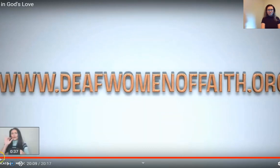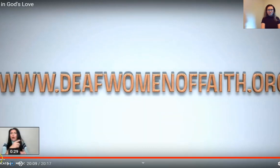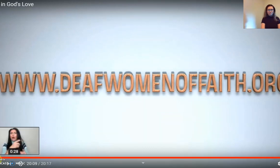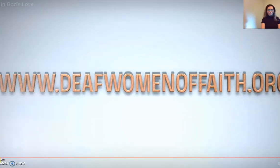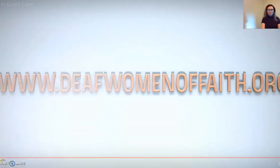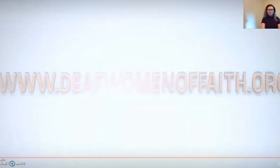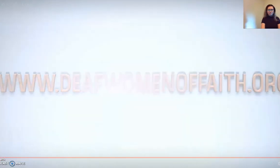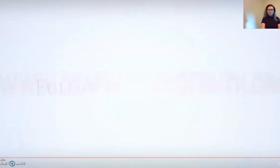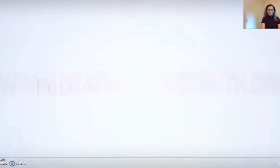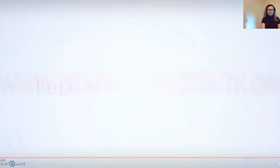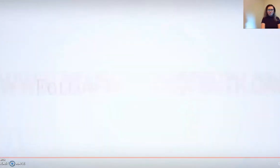start another I'm I'll it's about